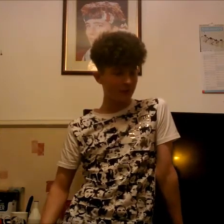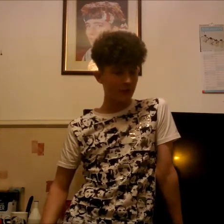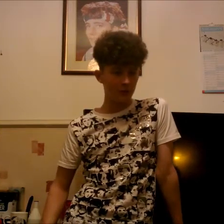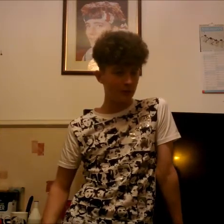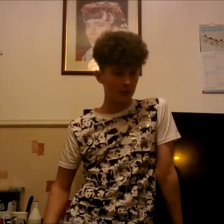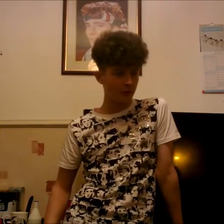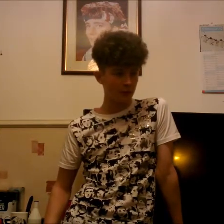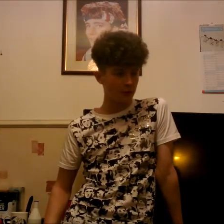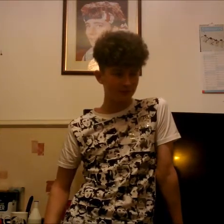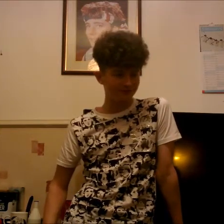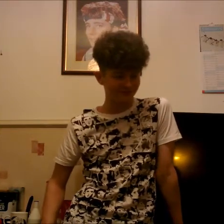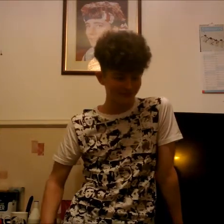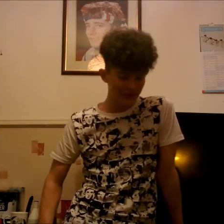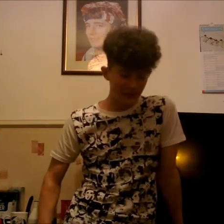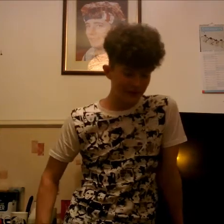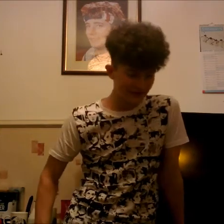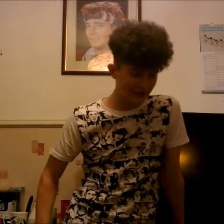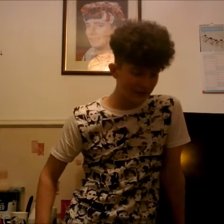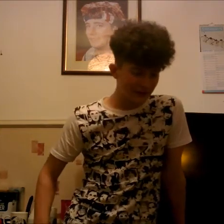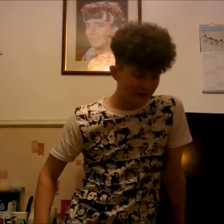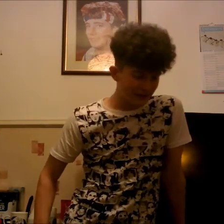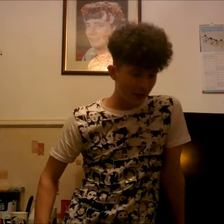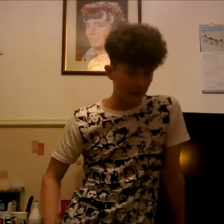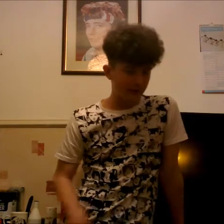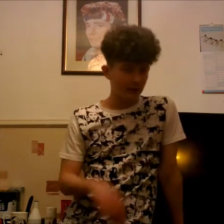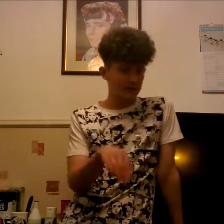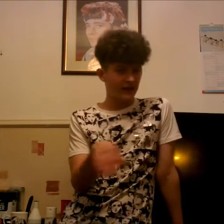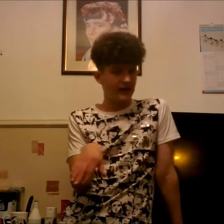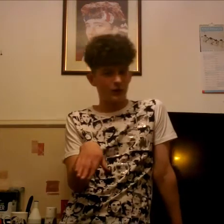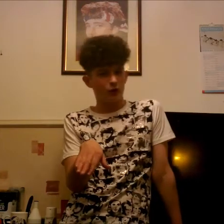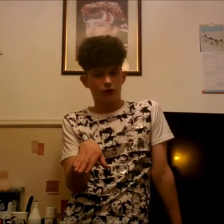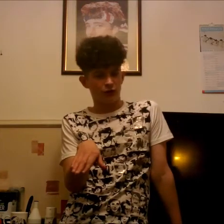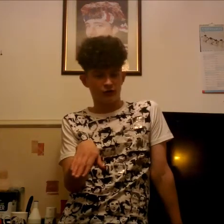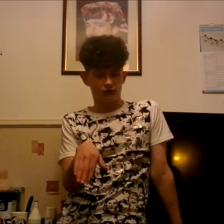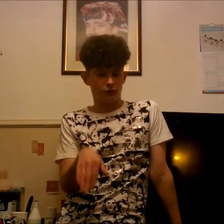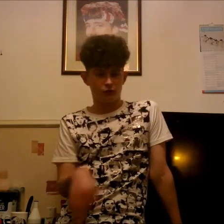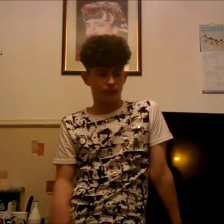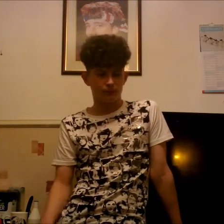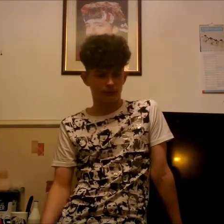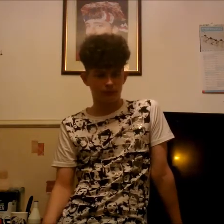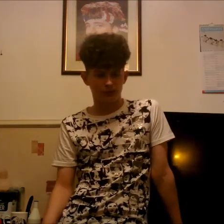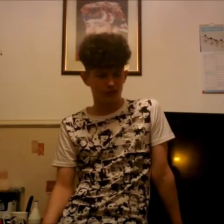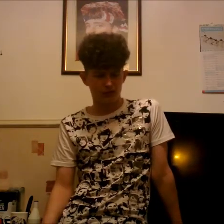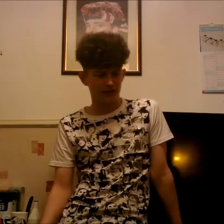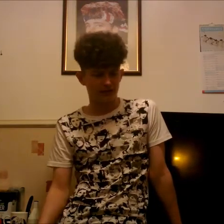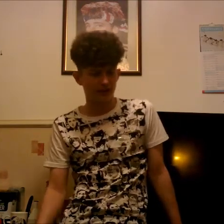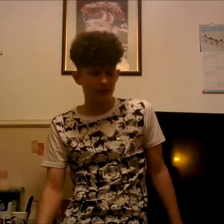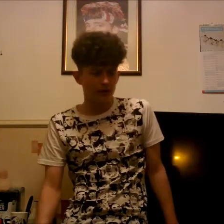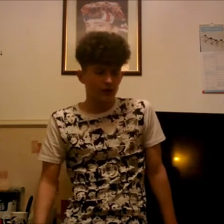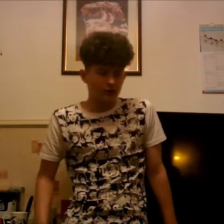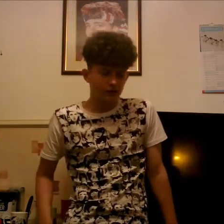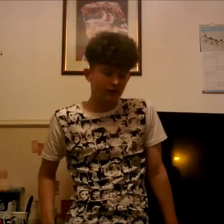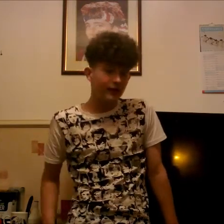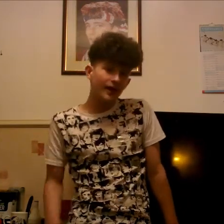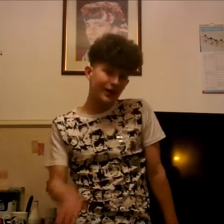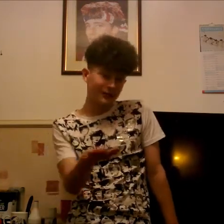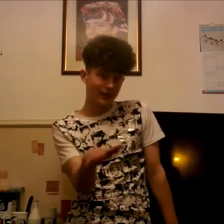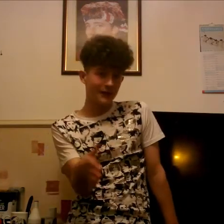arm no i only let them sign it not touch because oh well i hated it so the day actually came